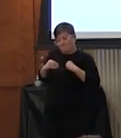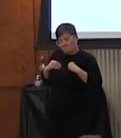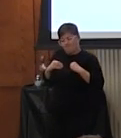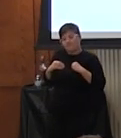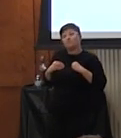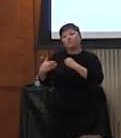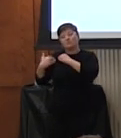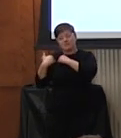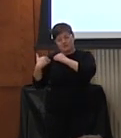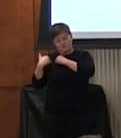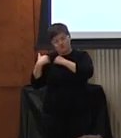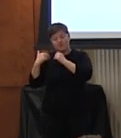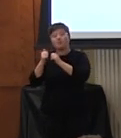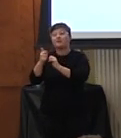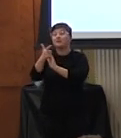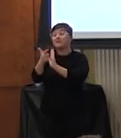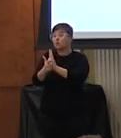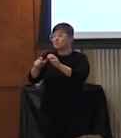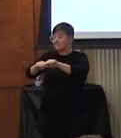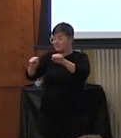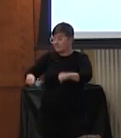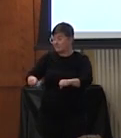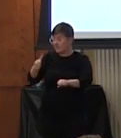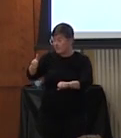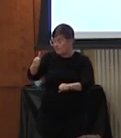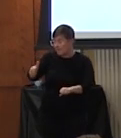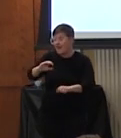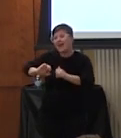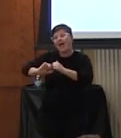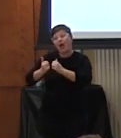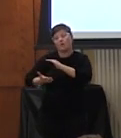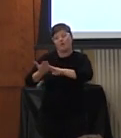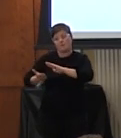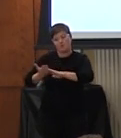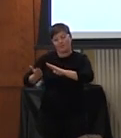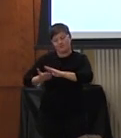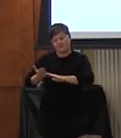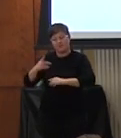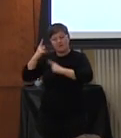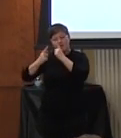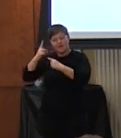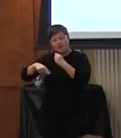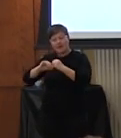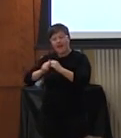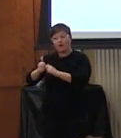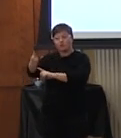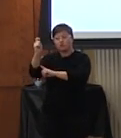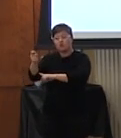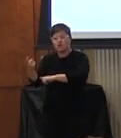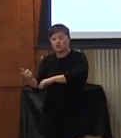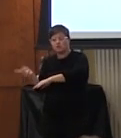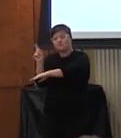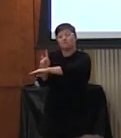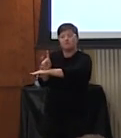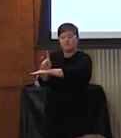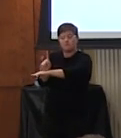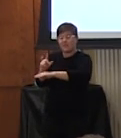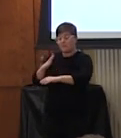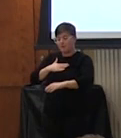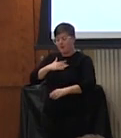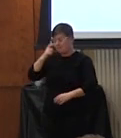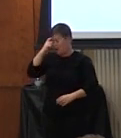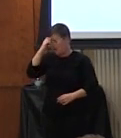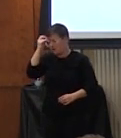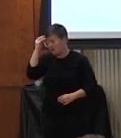and responsibility for the legal system and the way that it operates and so just thinking about the way judges get on the bench is very in my